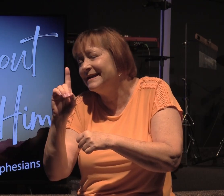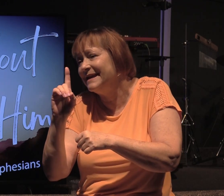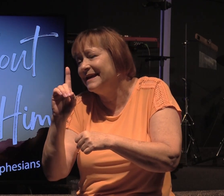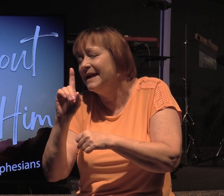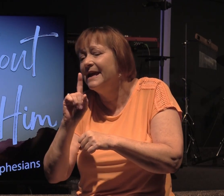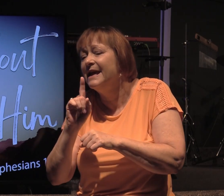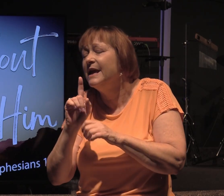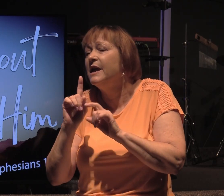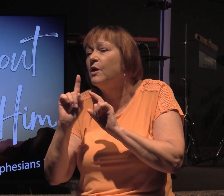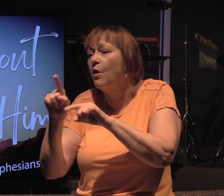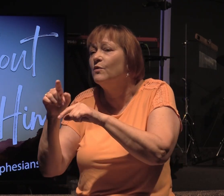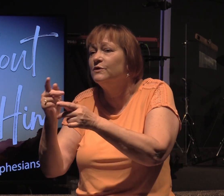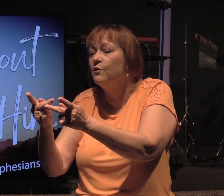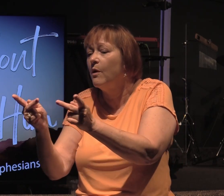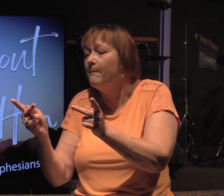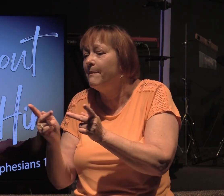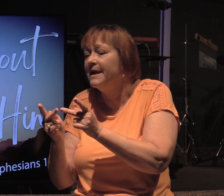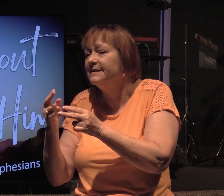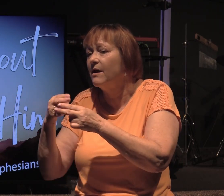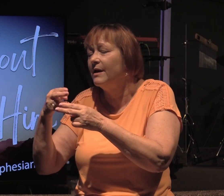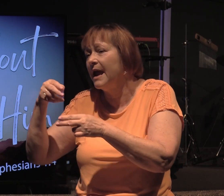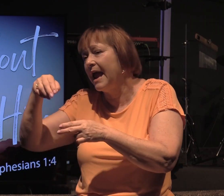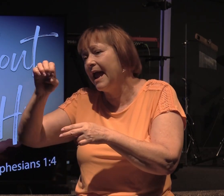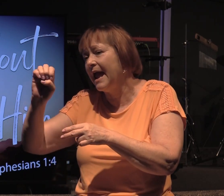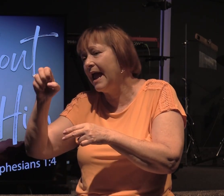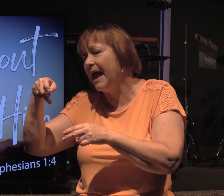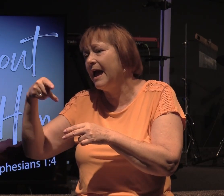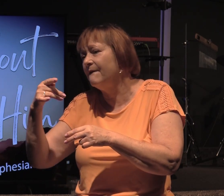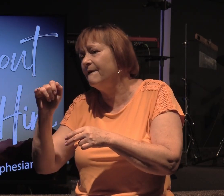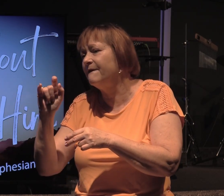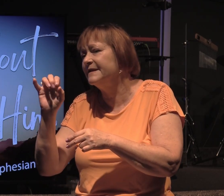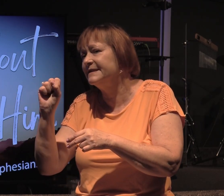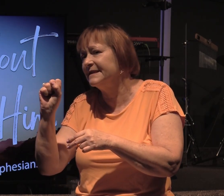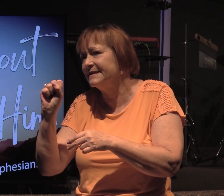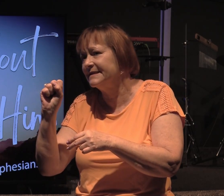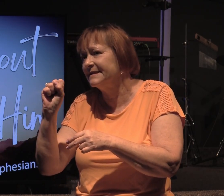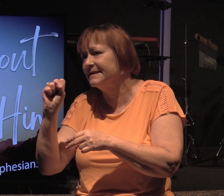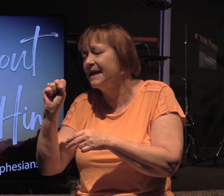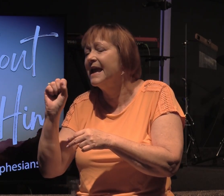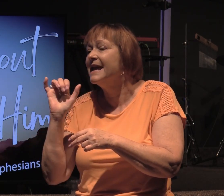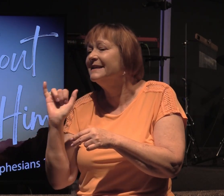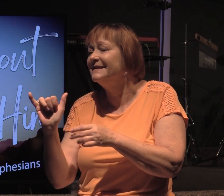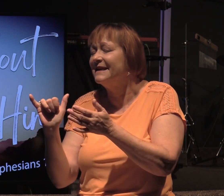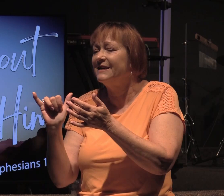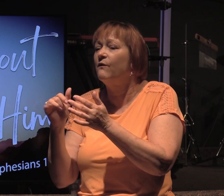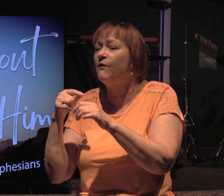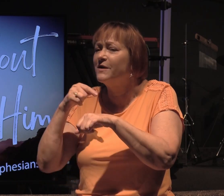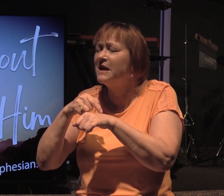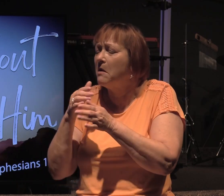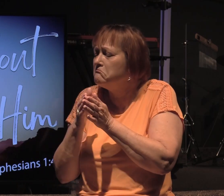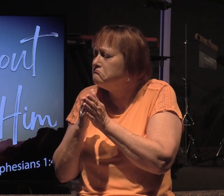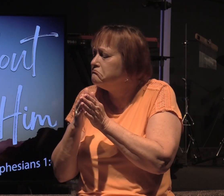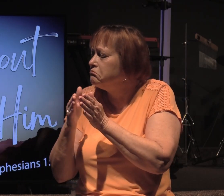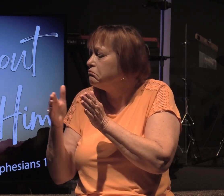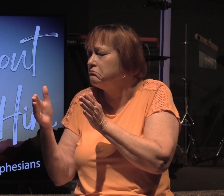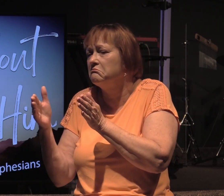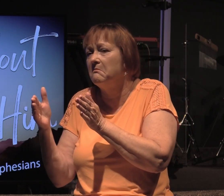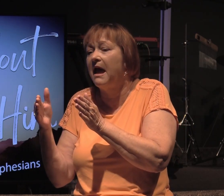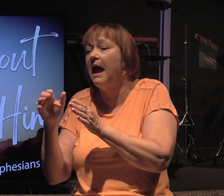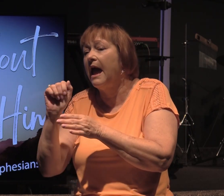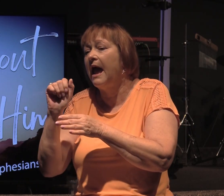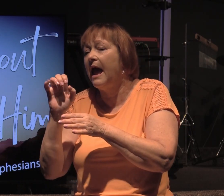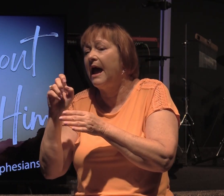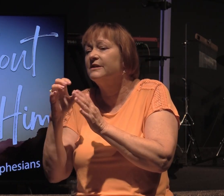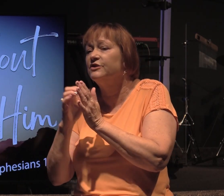comes to this place called Ephesus. And he stays there for a period of time. Acts